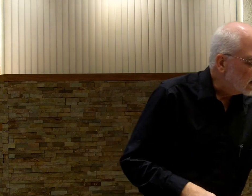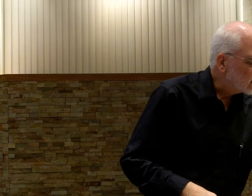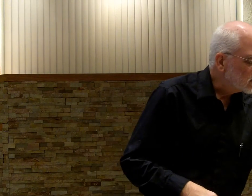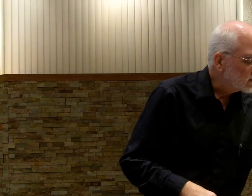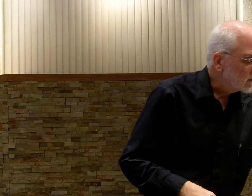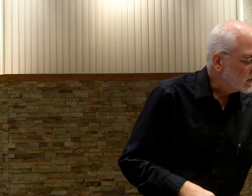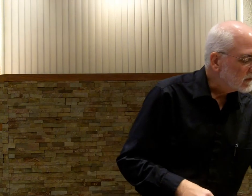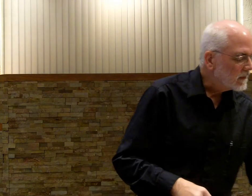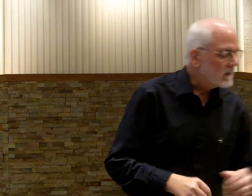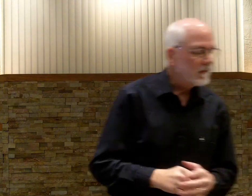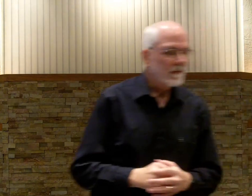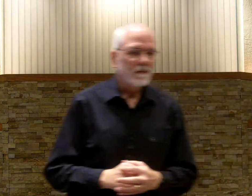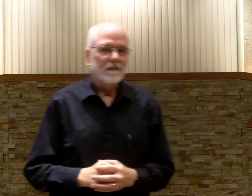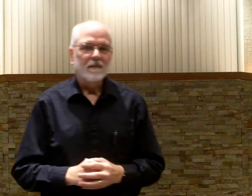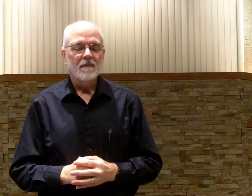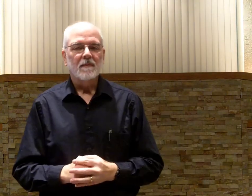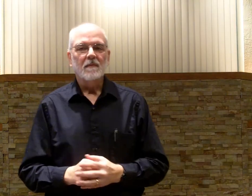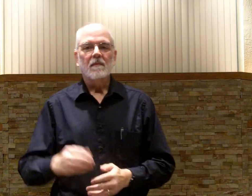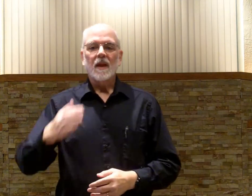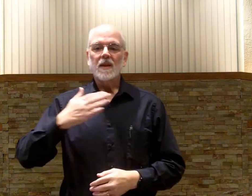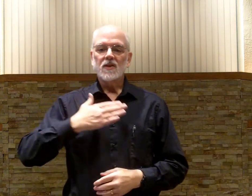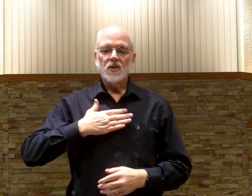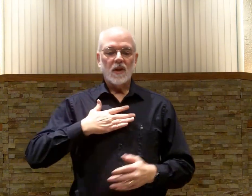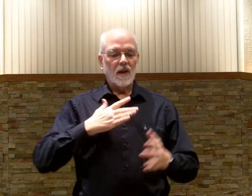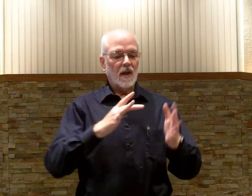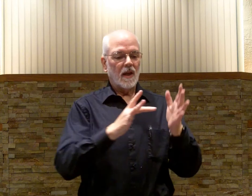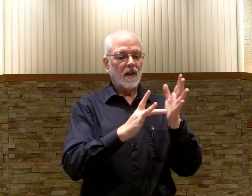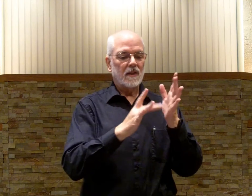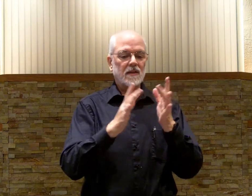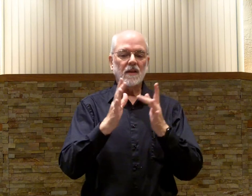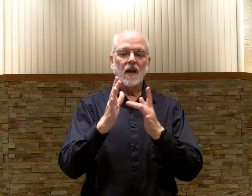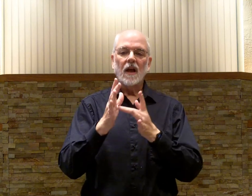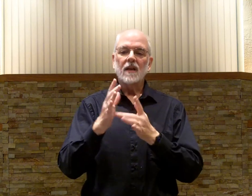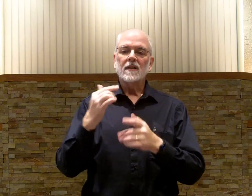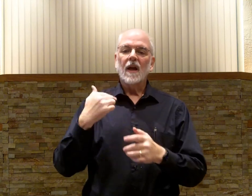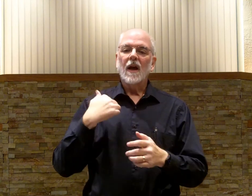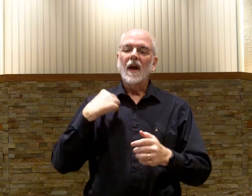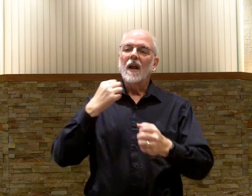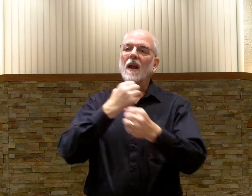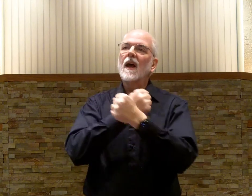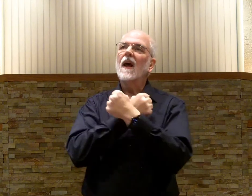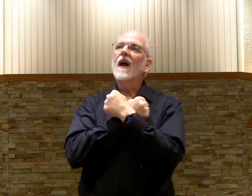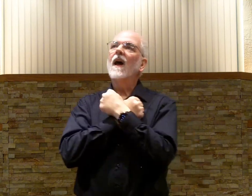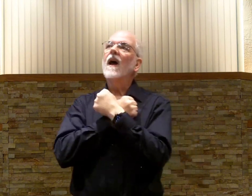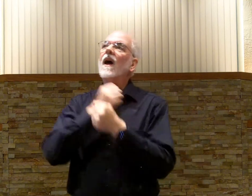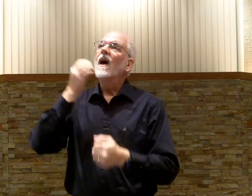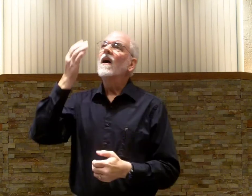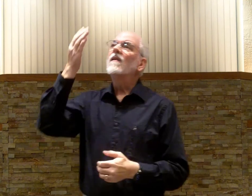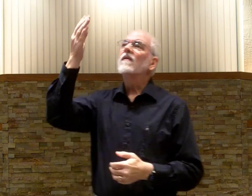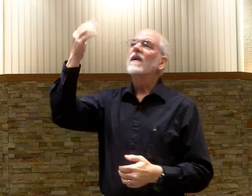my Jesus I love thee